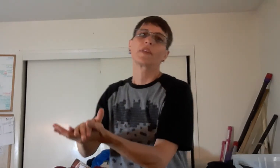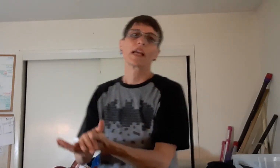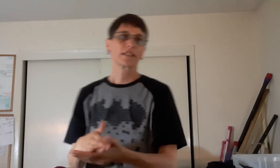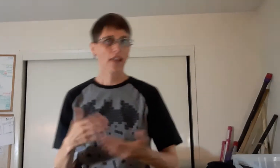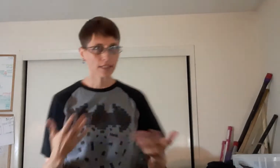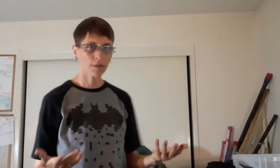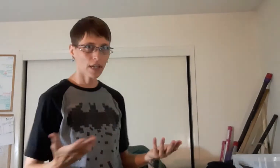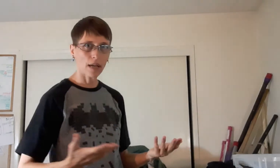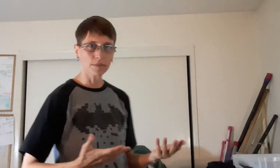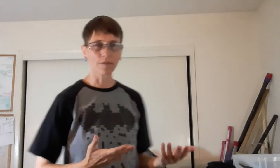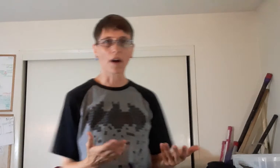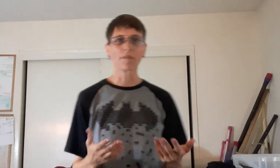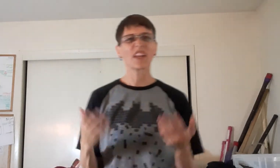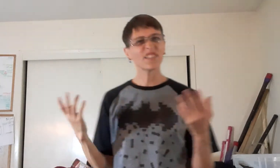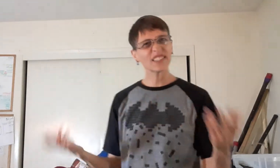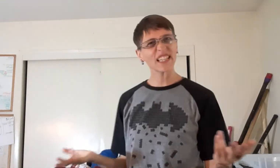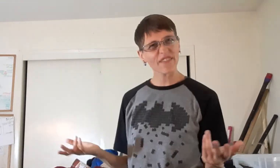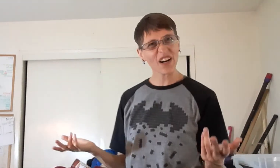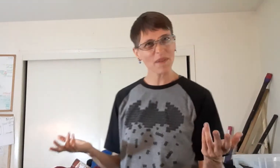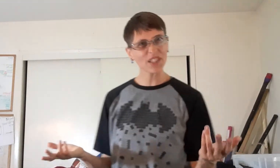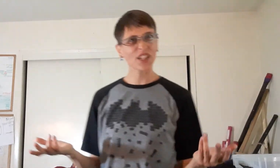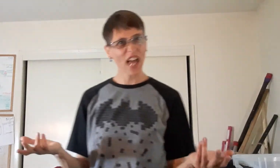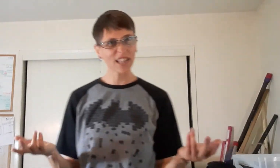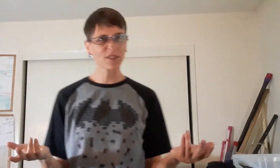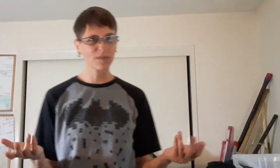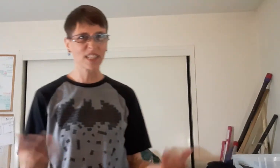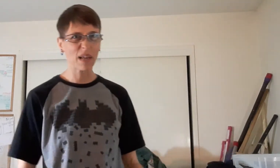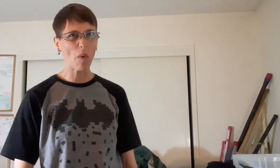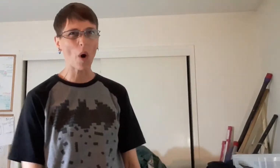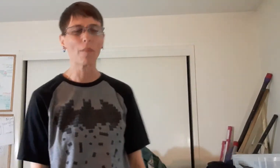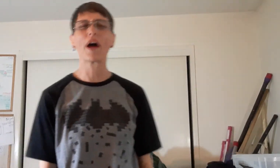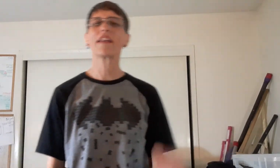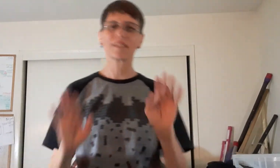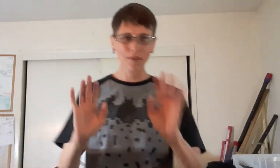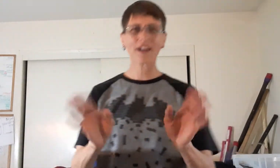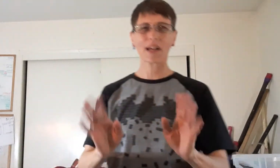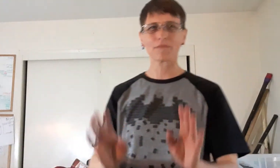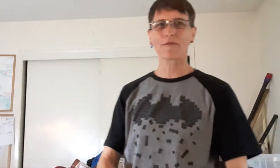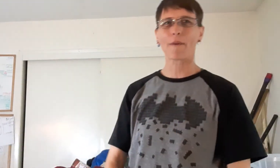So that's where it comes from. You don't see it very much in classrooms anymore, but it's where it comes from.